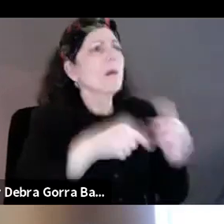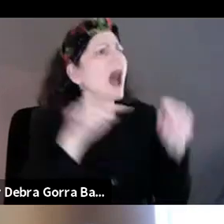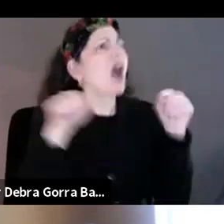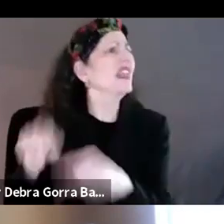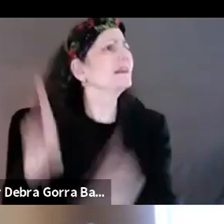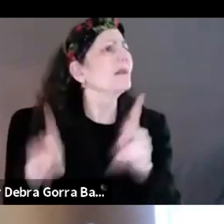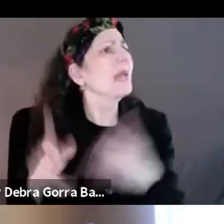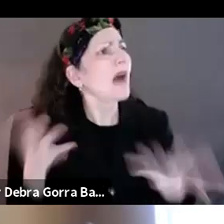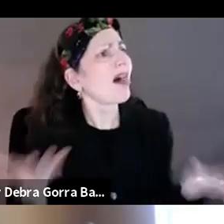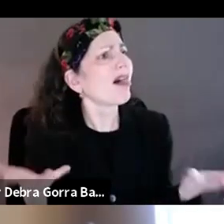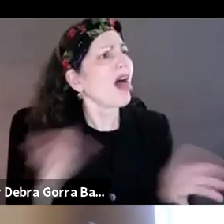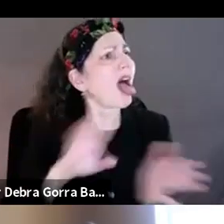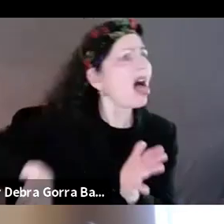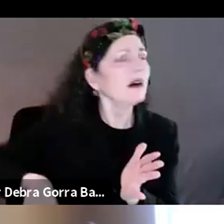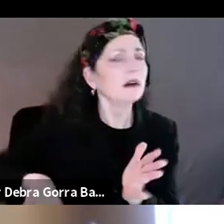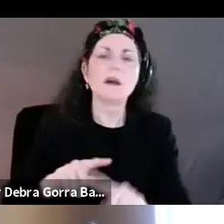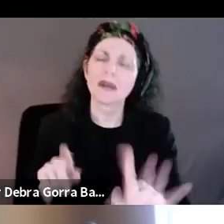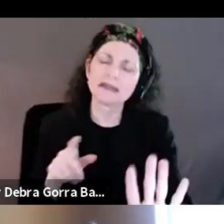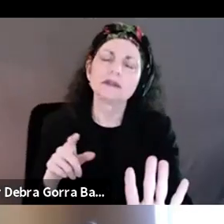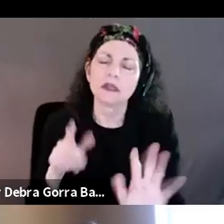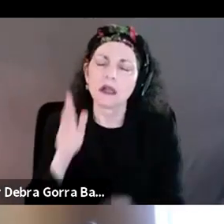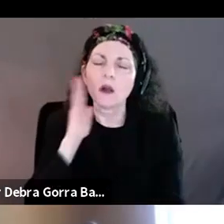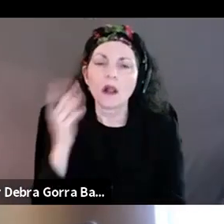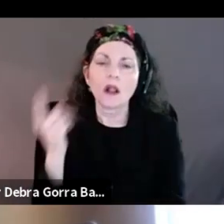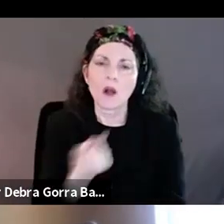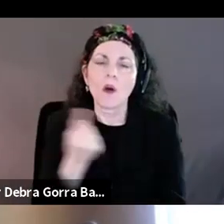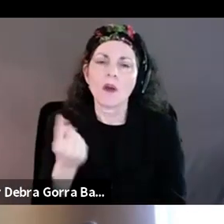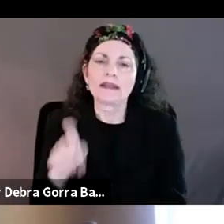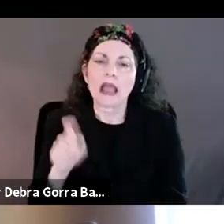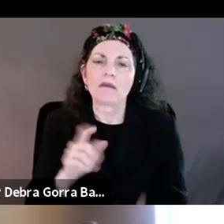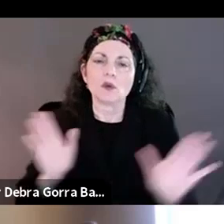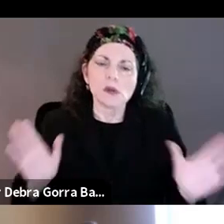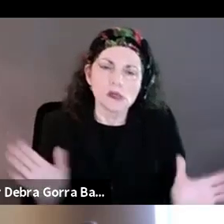there's still, I think there's always going to be a certain amount of push that we need to do.